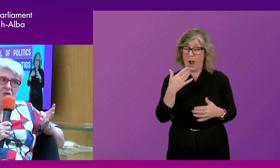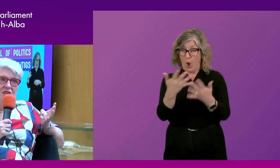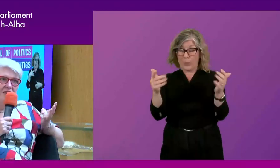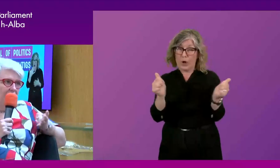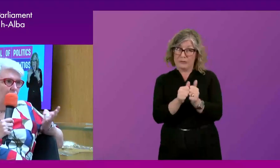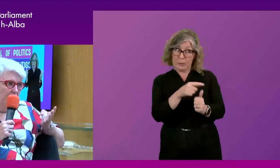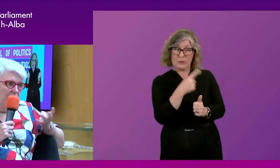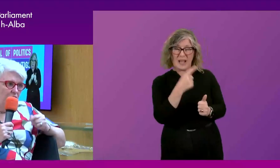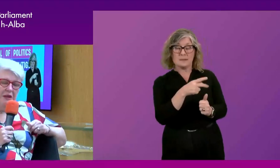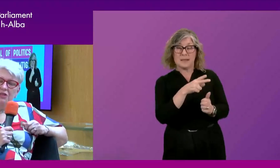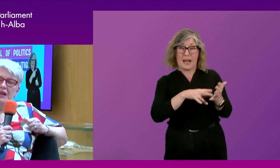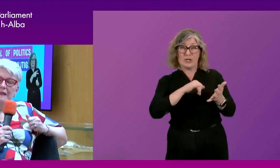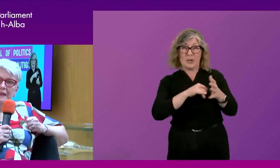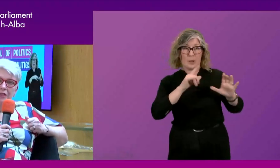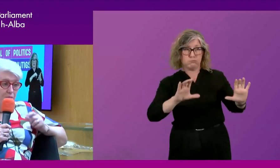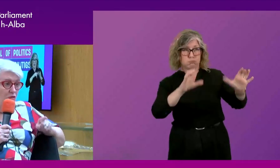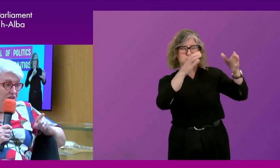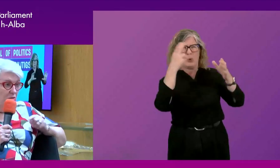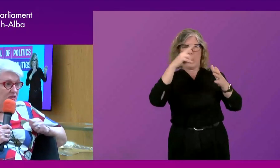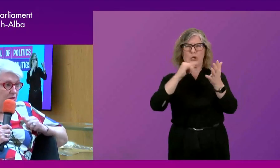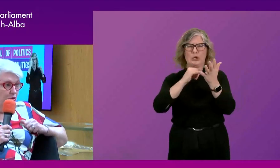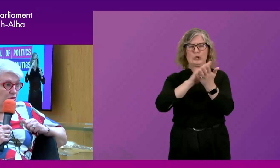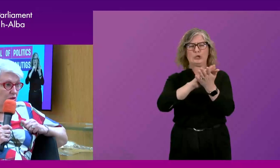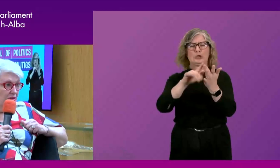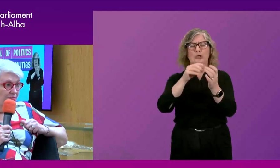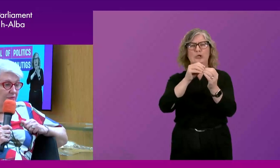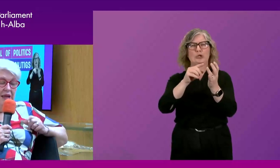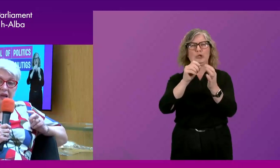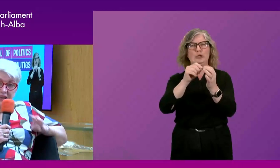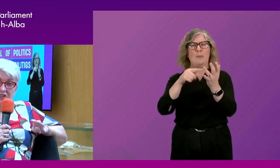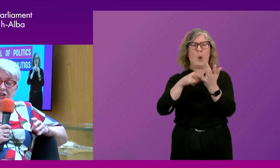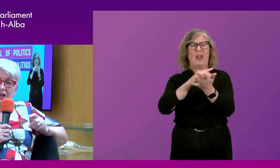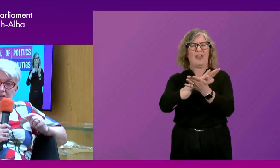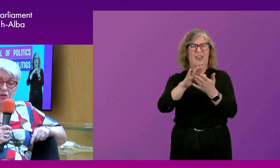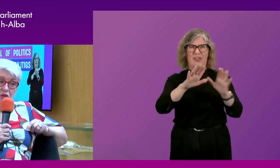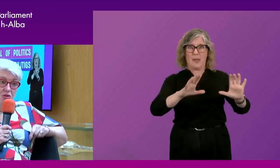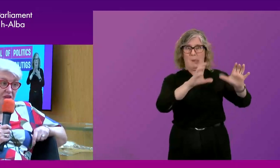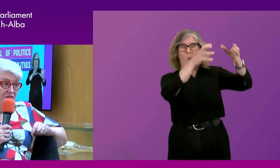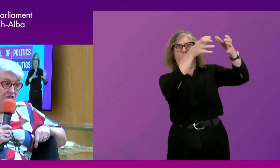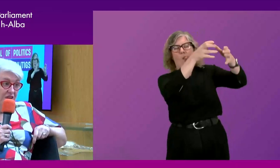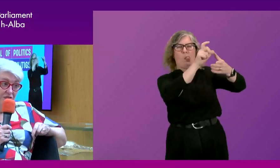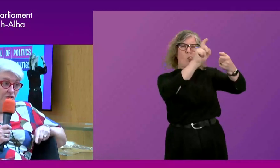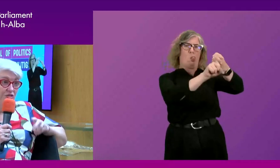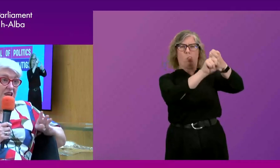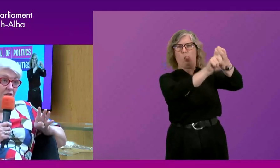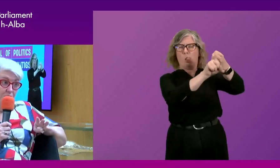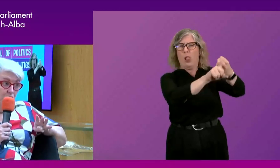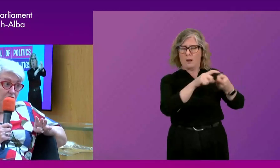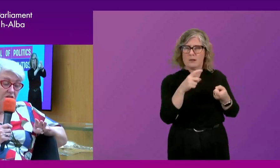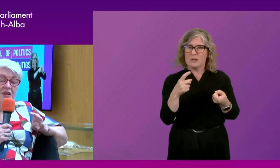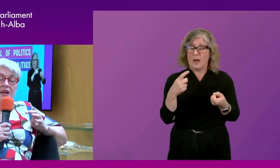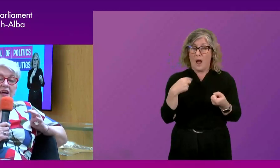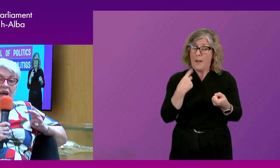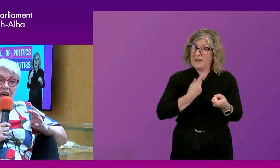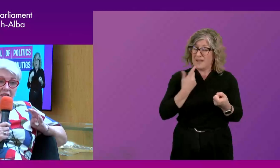use the word sacred cow, but a chivalrous. The poverty word's the important word. And actually, as someone who served as chair of two, three health